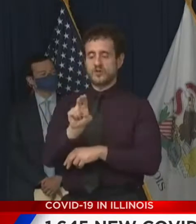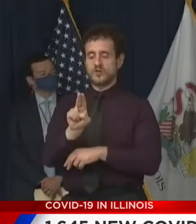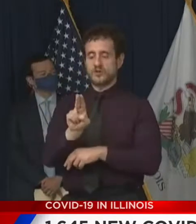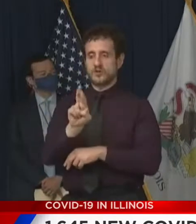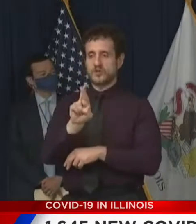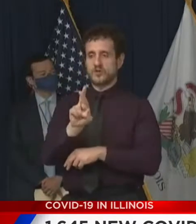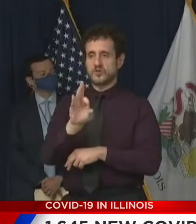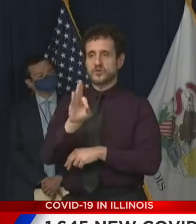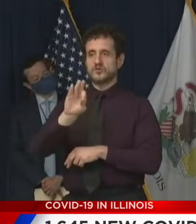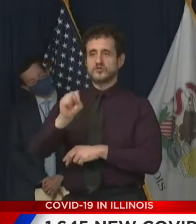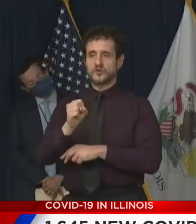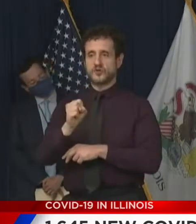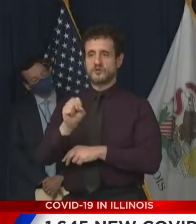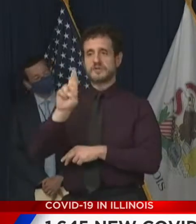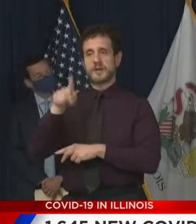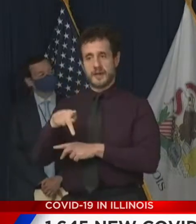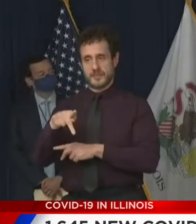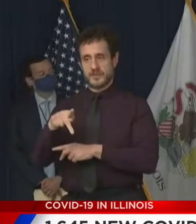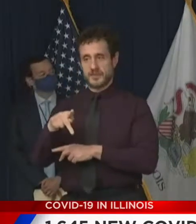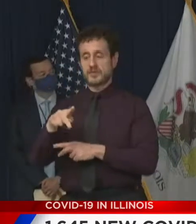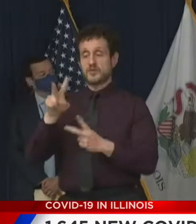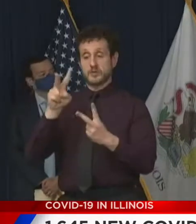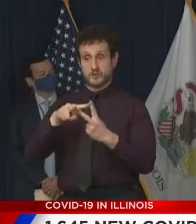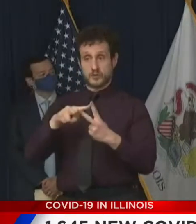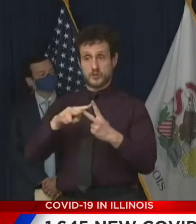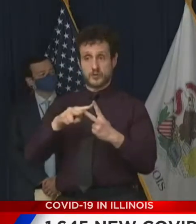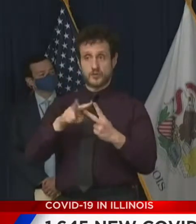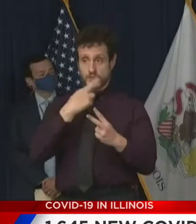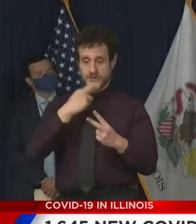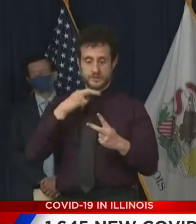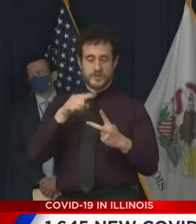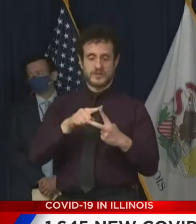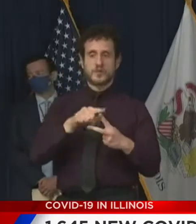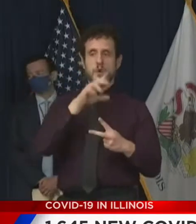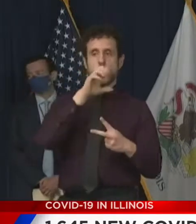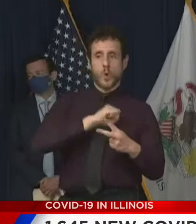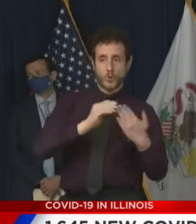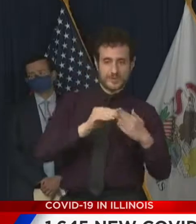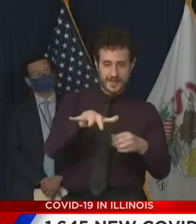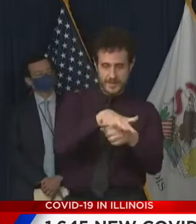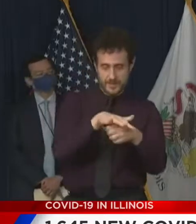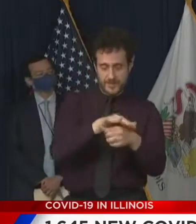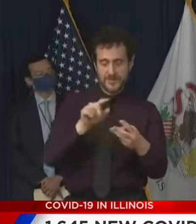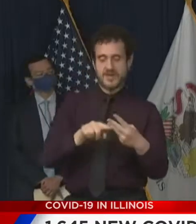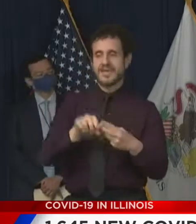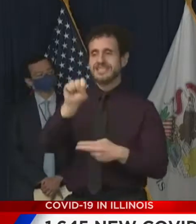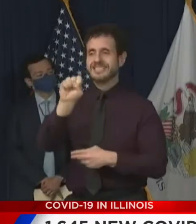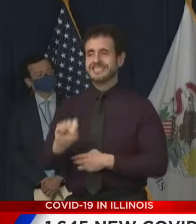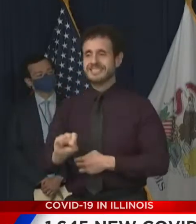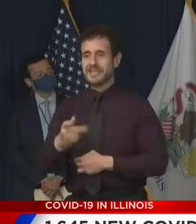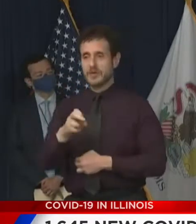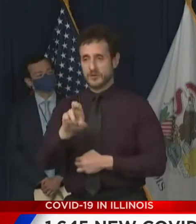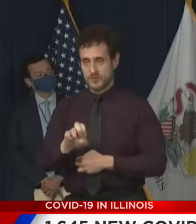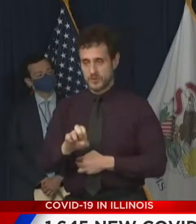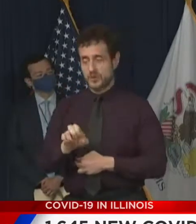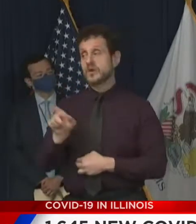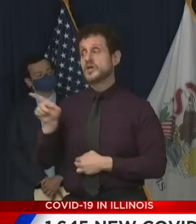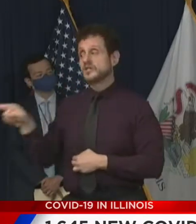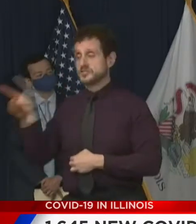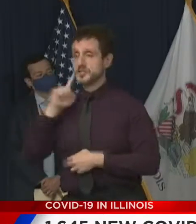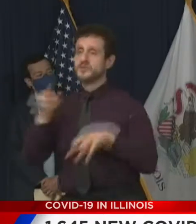and in South Shore. And as she will tell you, it's a business that I'm sure